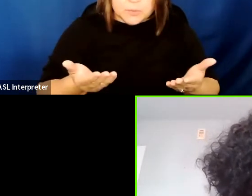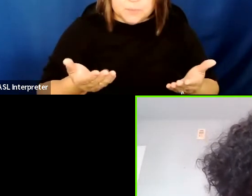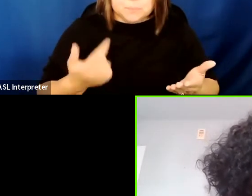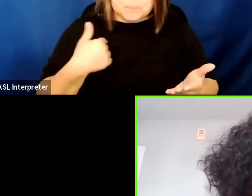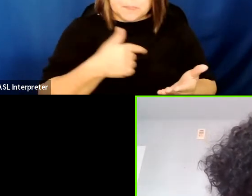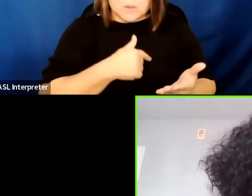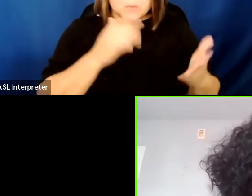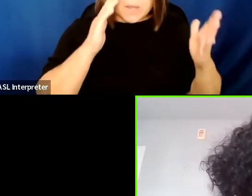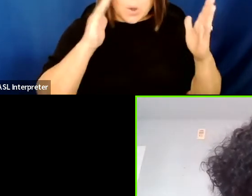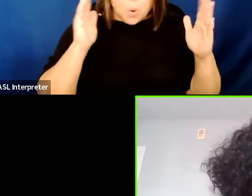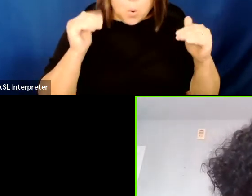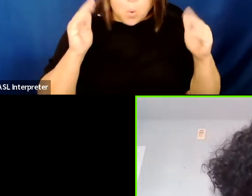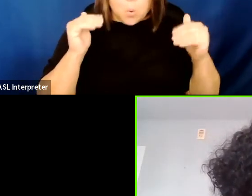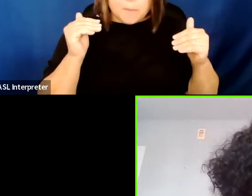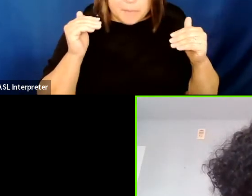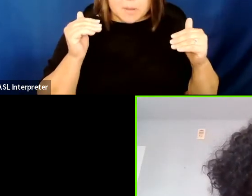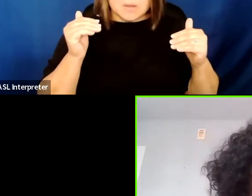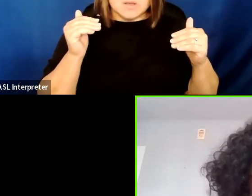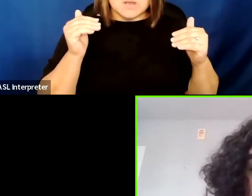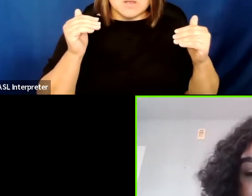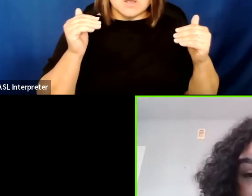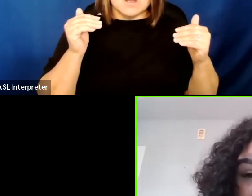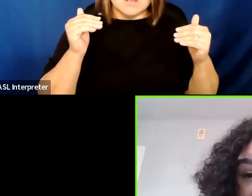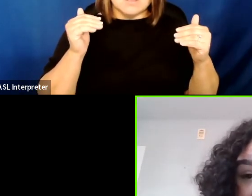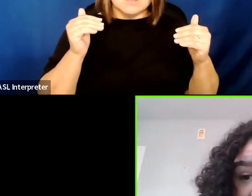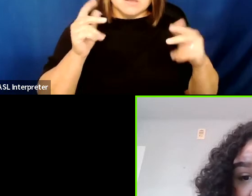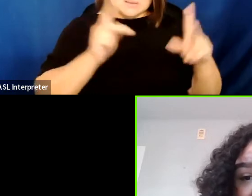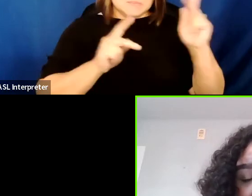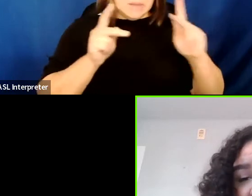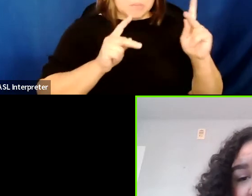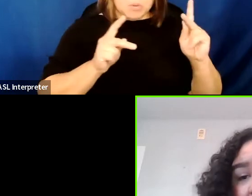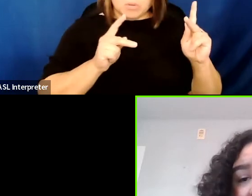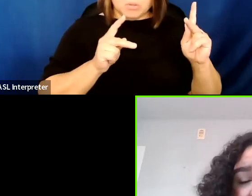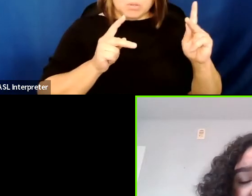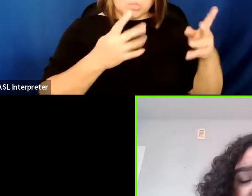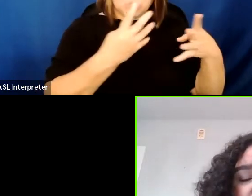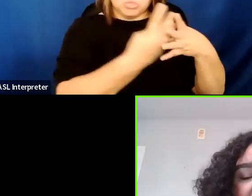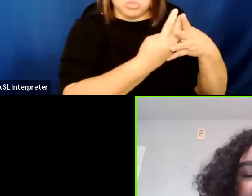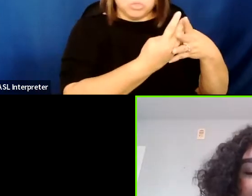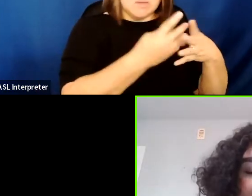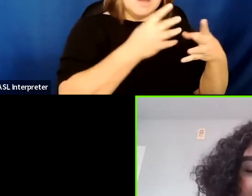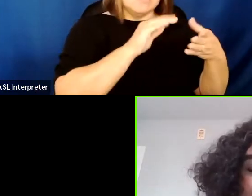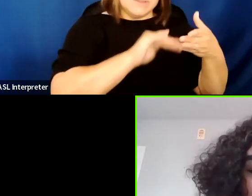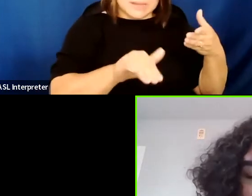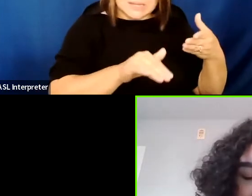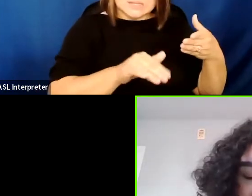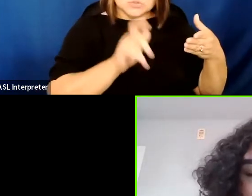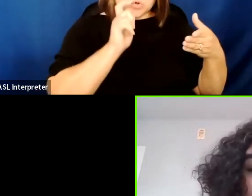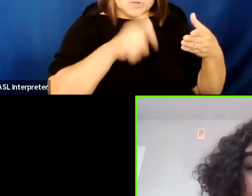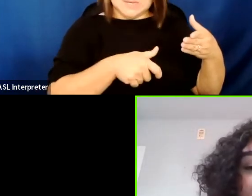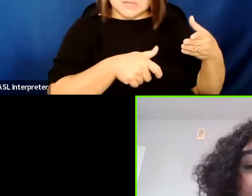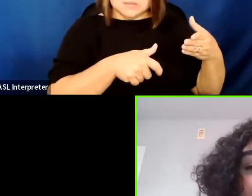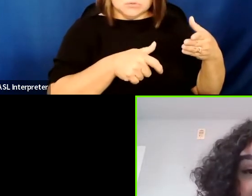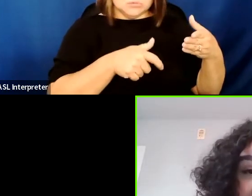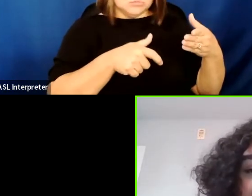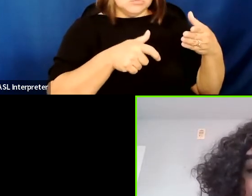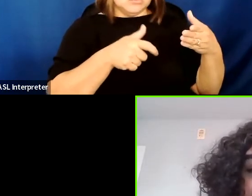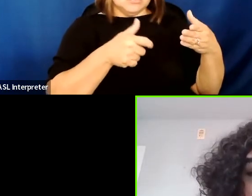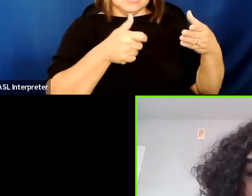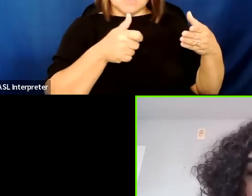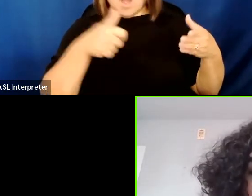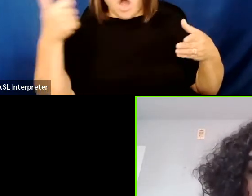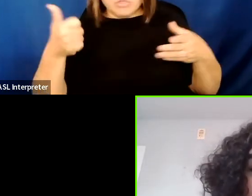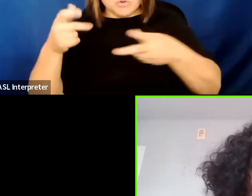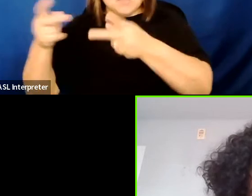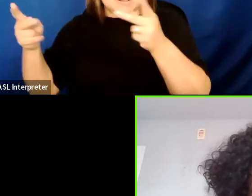hoping that there's a recognition that detainees do not need to be detained and do not need to be subjected to any so called alternatives